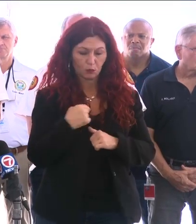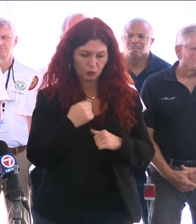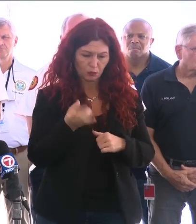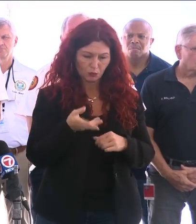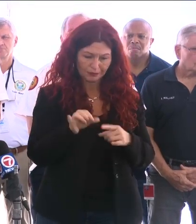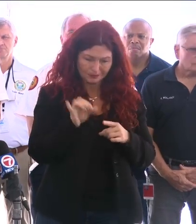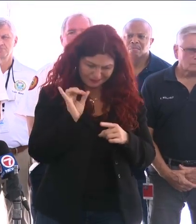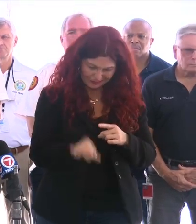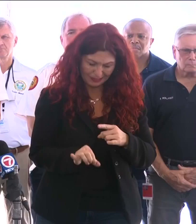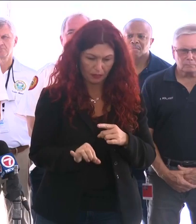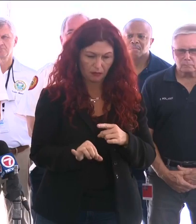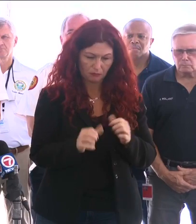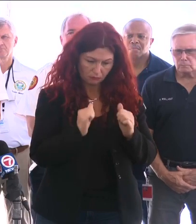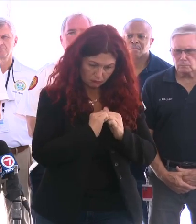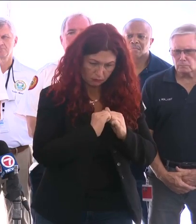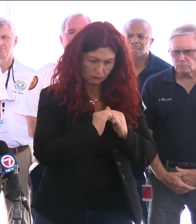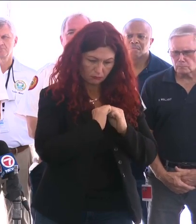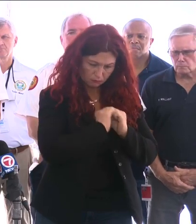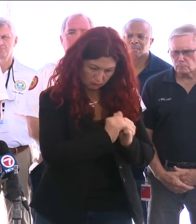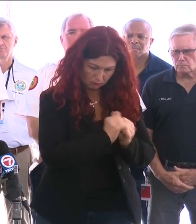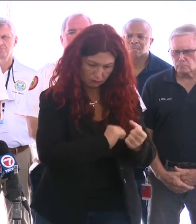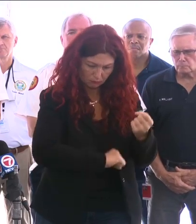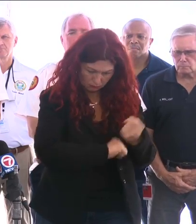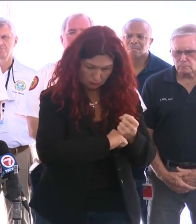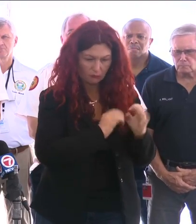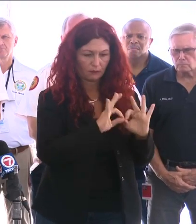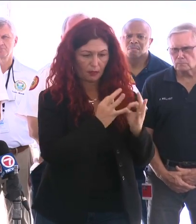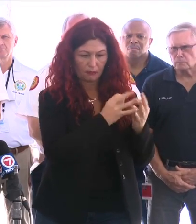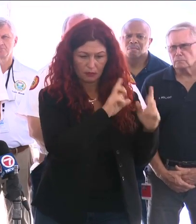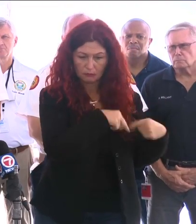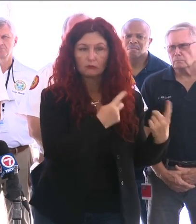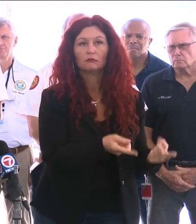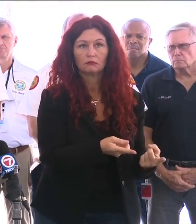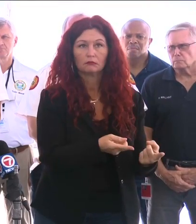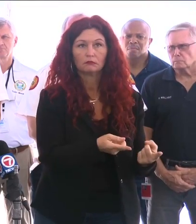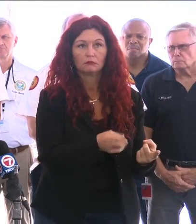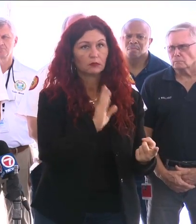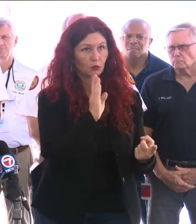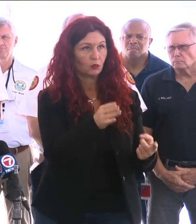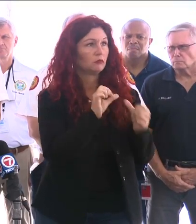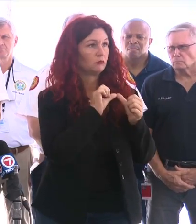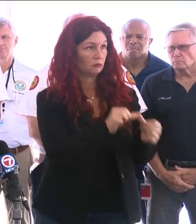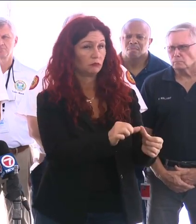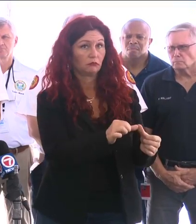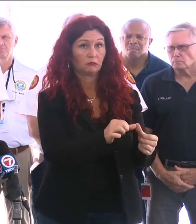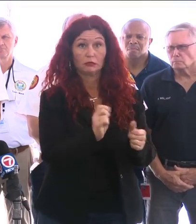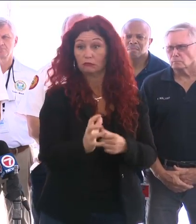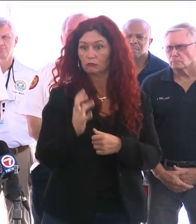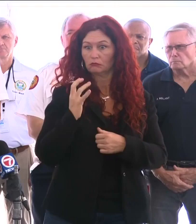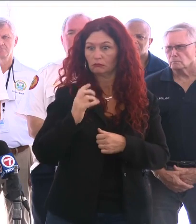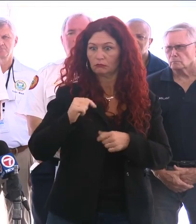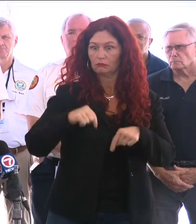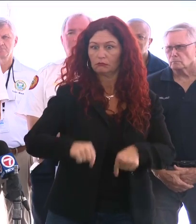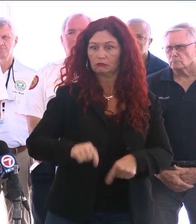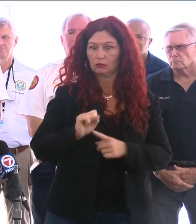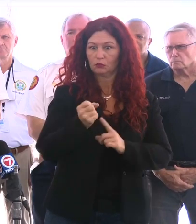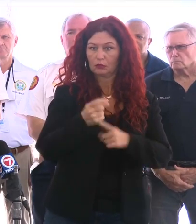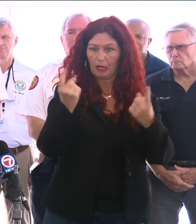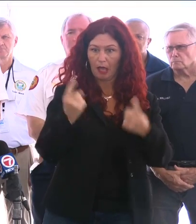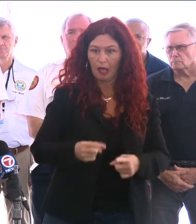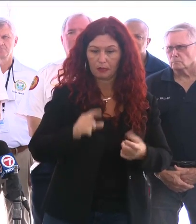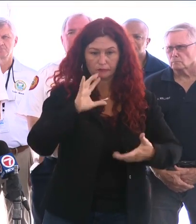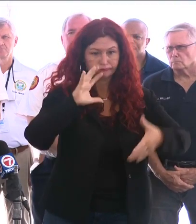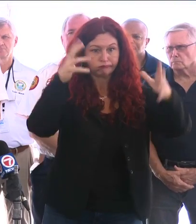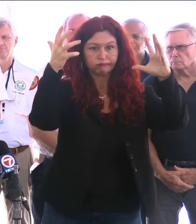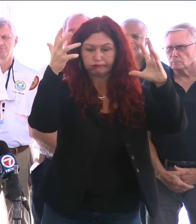of every single decision that we make since day one. We'll continue to do everything in our power to provide